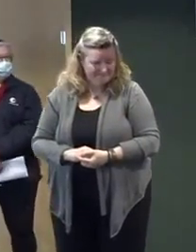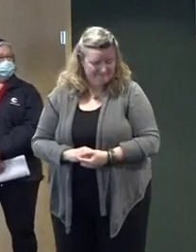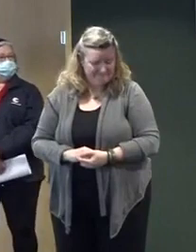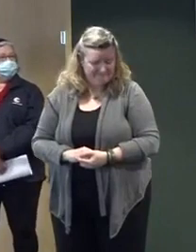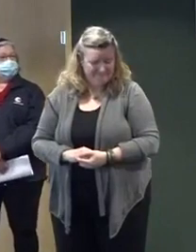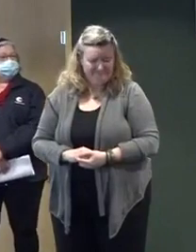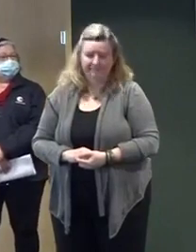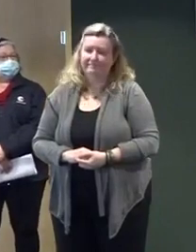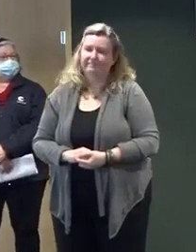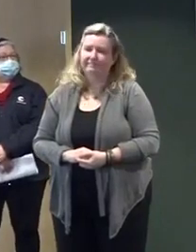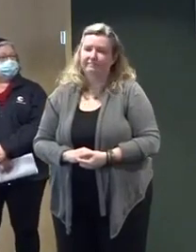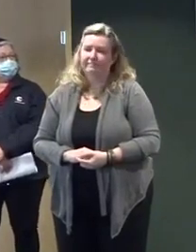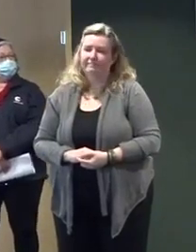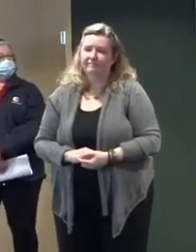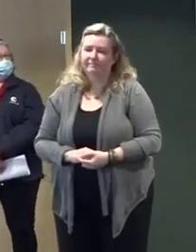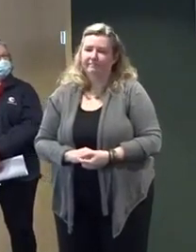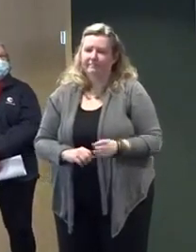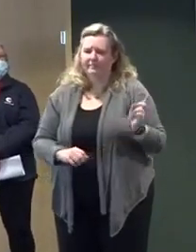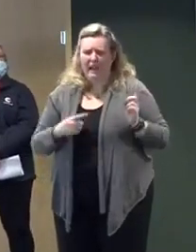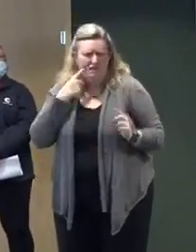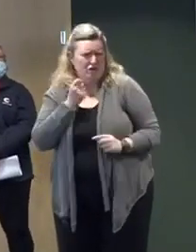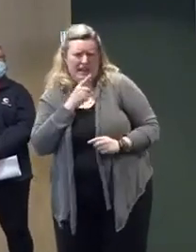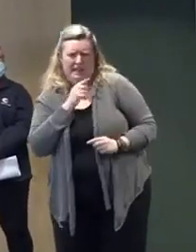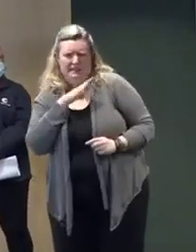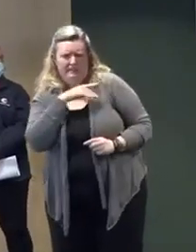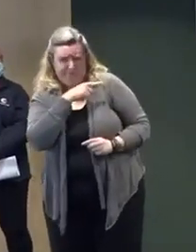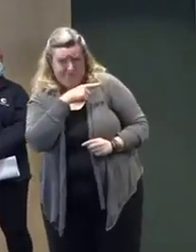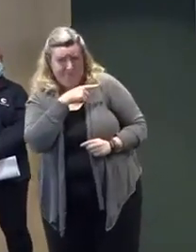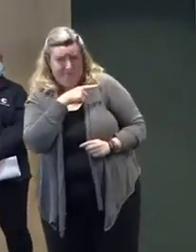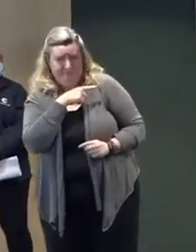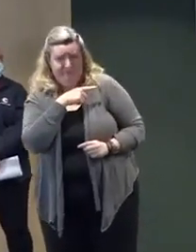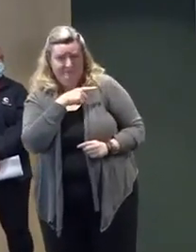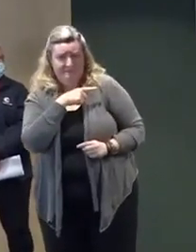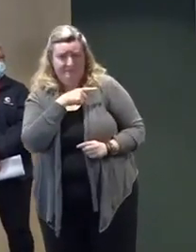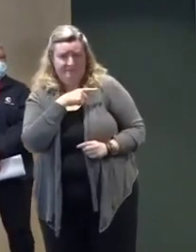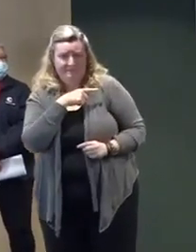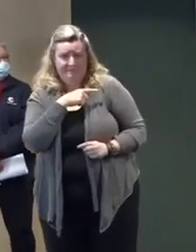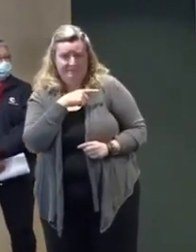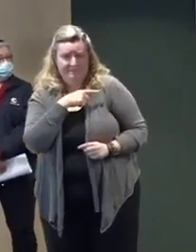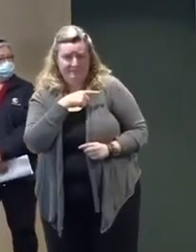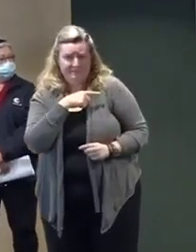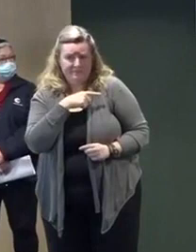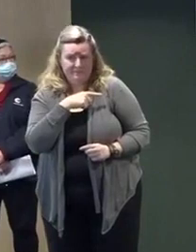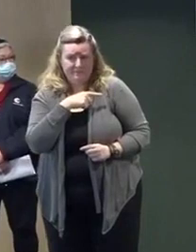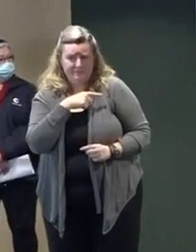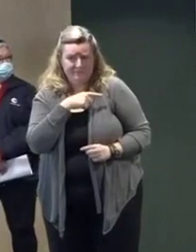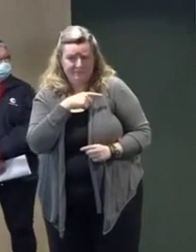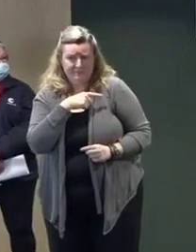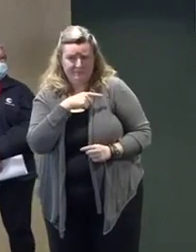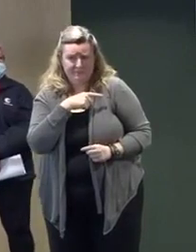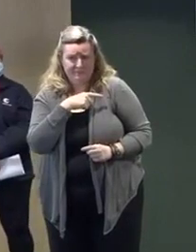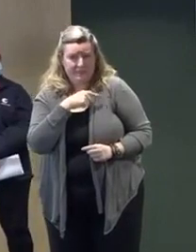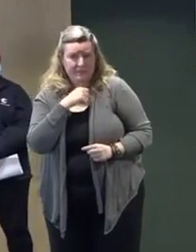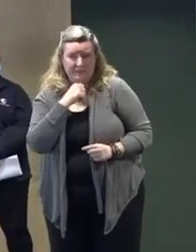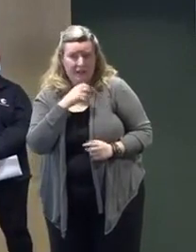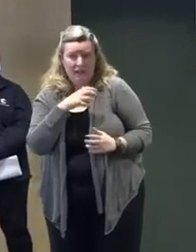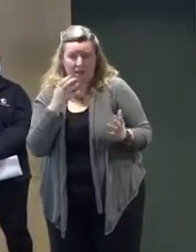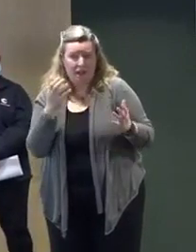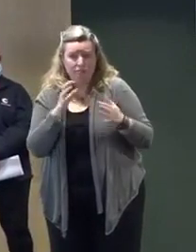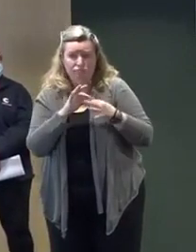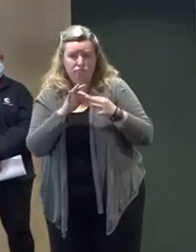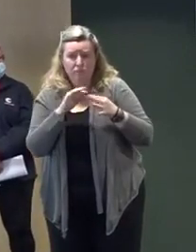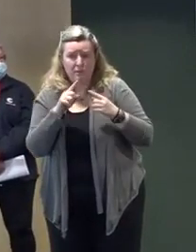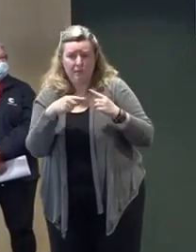I just asked Pat to confirm that we're not hearing a lot as it relates to potential coastal flooding, notwithstanding the high winds and the blizzard conditions